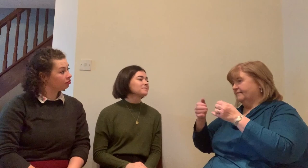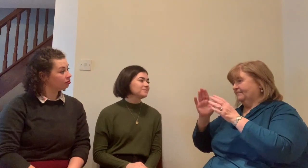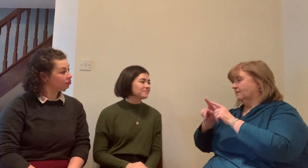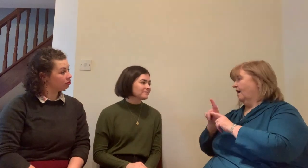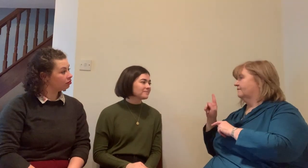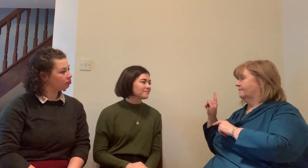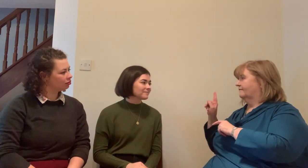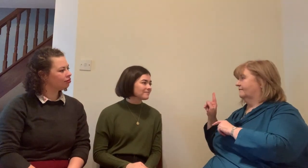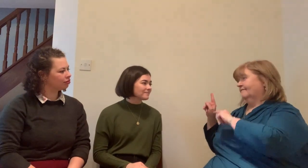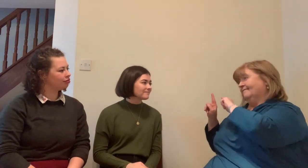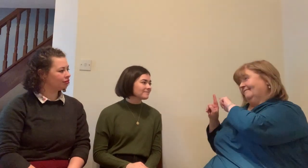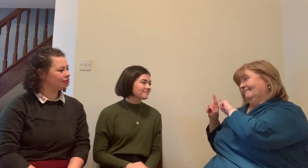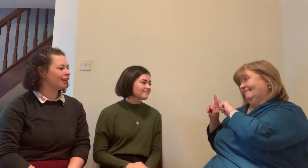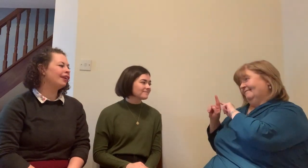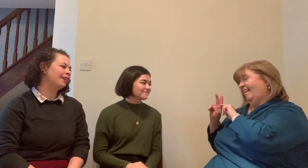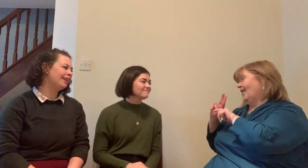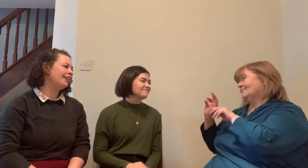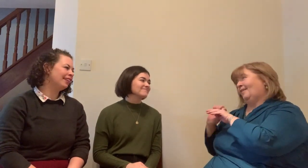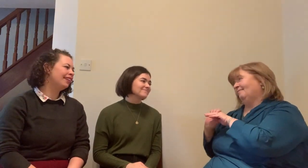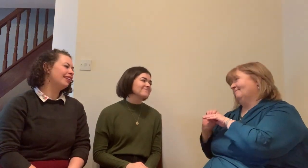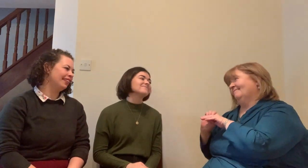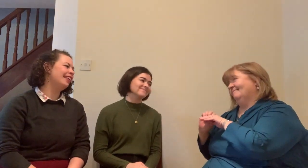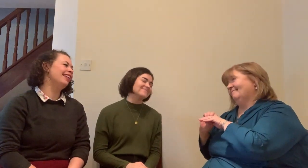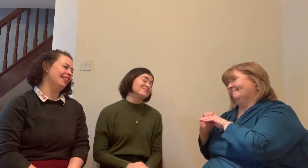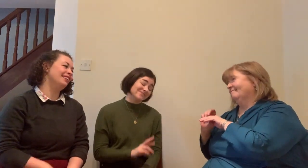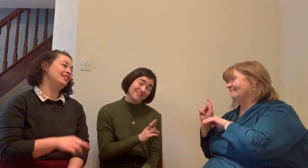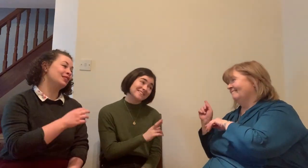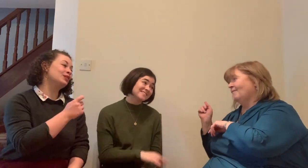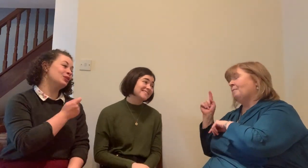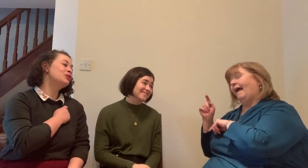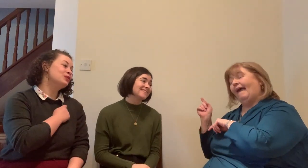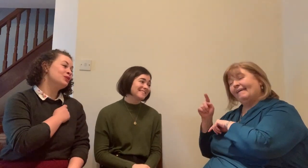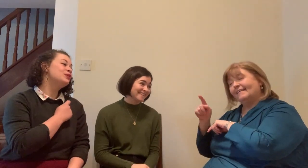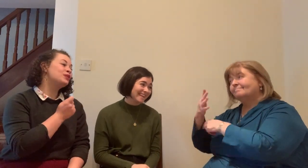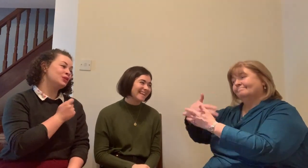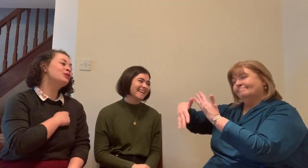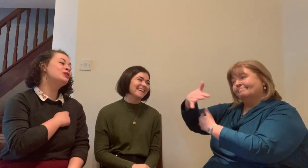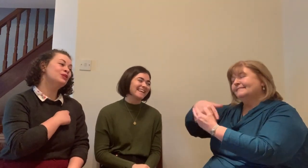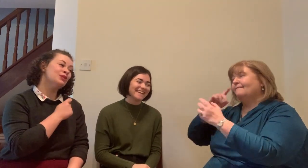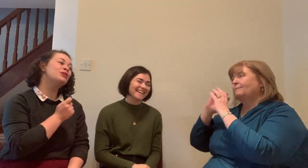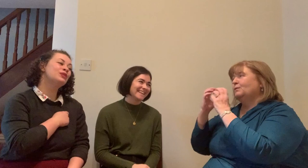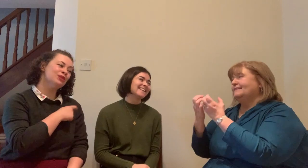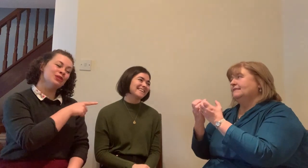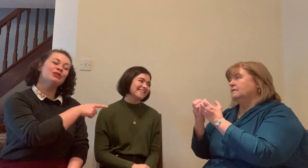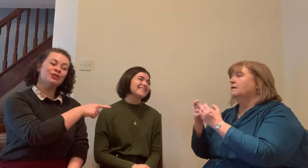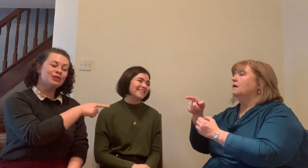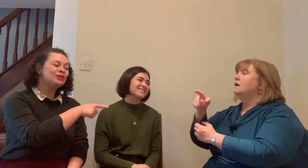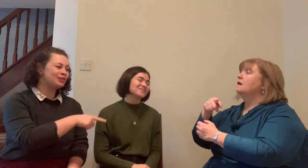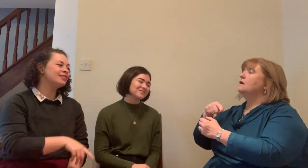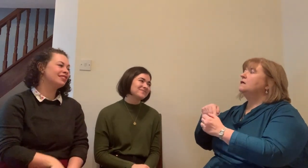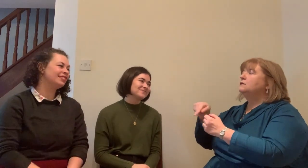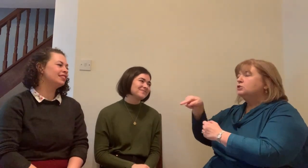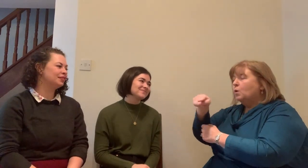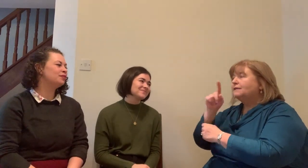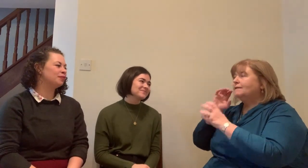community and therefore how do they gain that comfort and people often ask me that question and that's why it's so important when we talk about trust absolutely